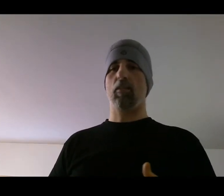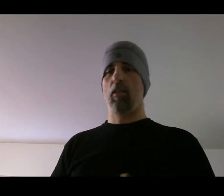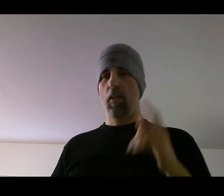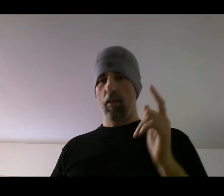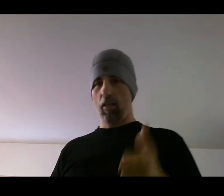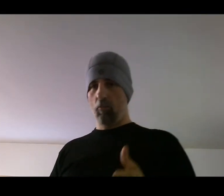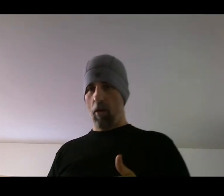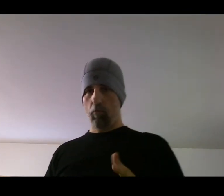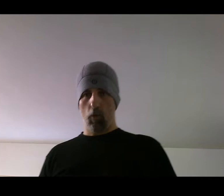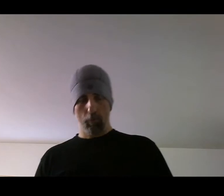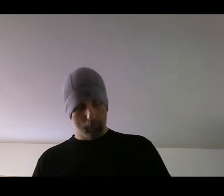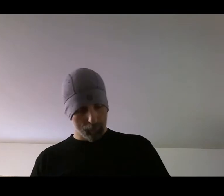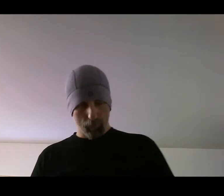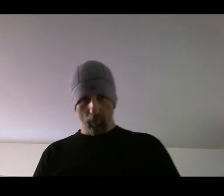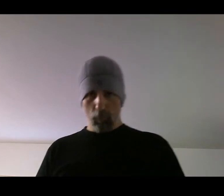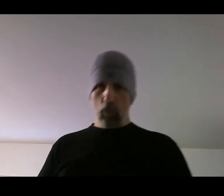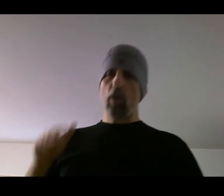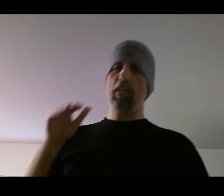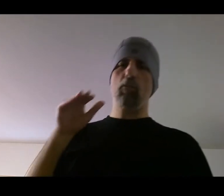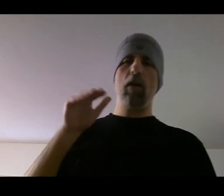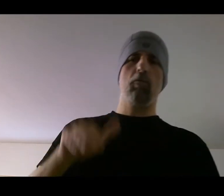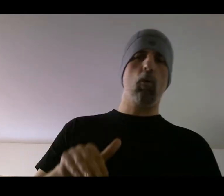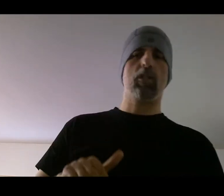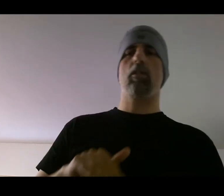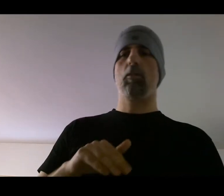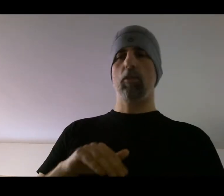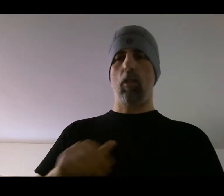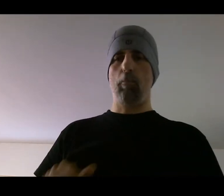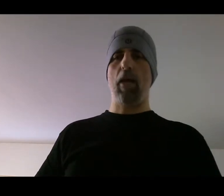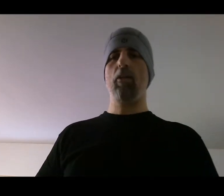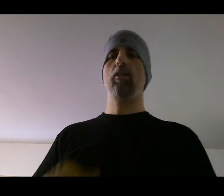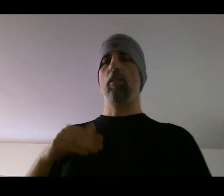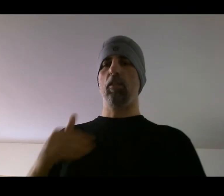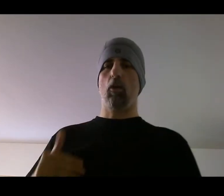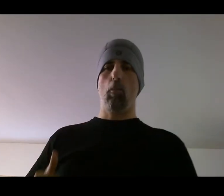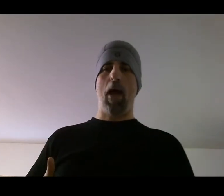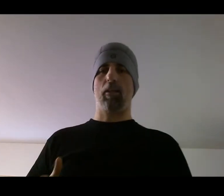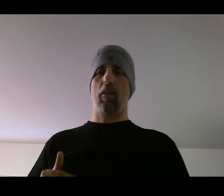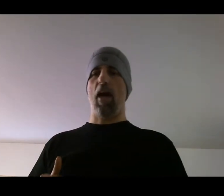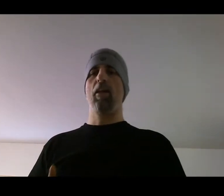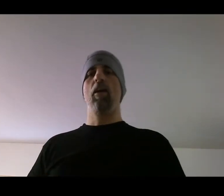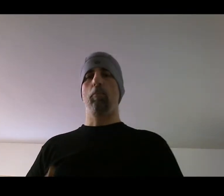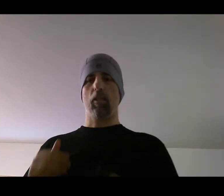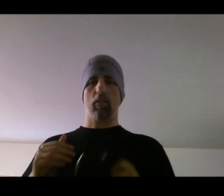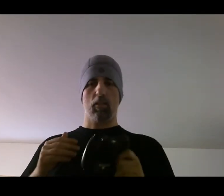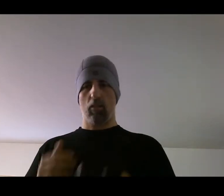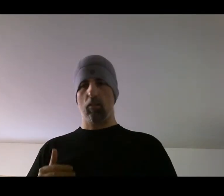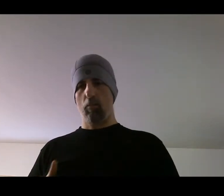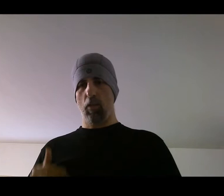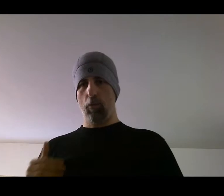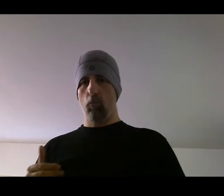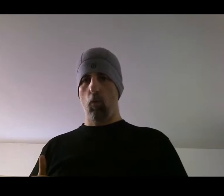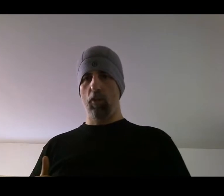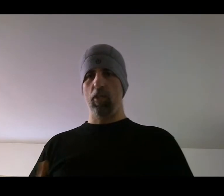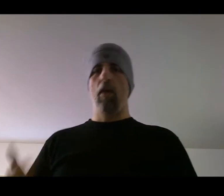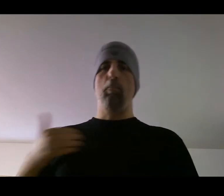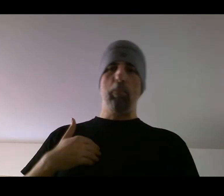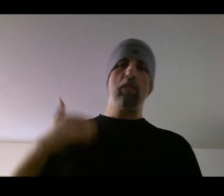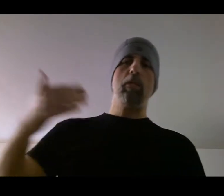in round four. So I think round four system is a lot better and you need to go back to that because it's a system that rewards me being